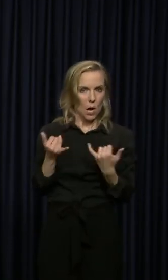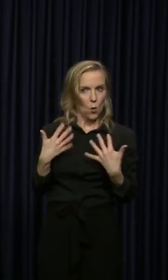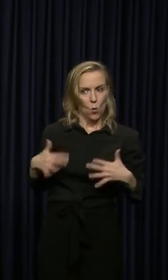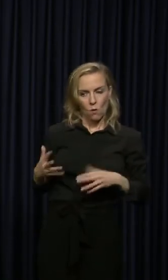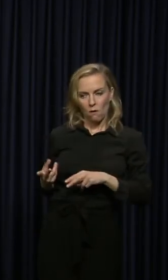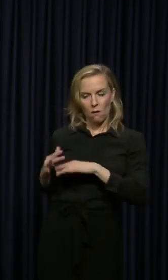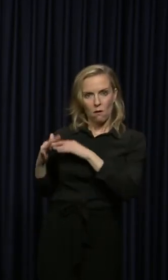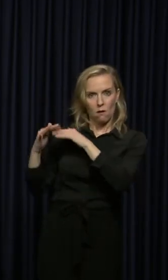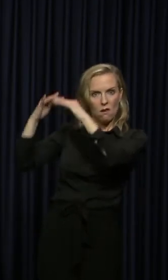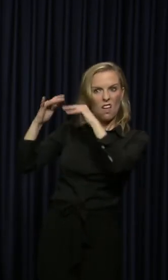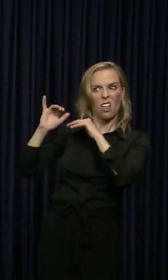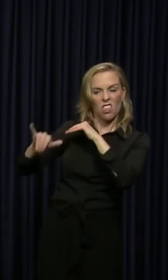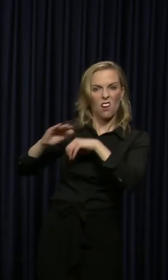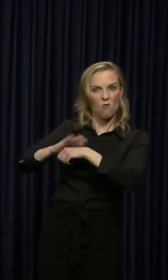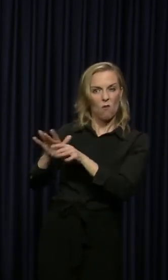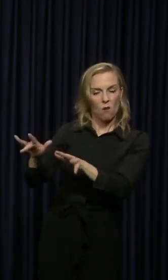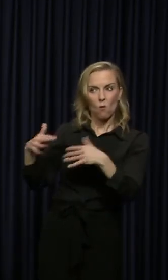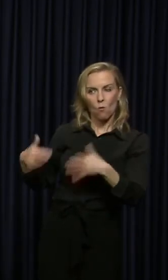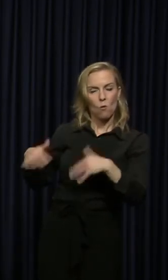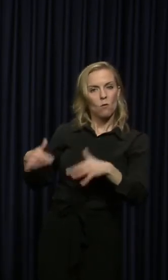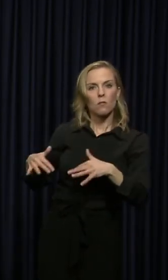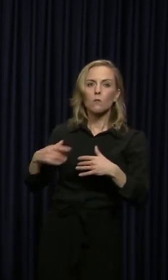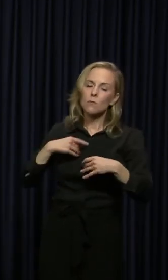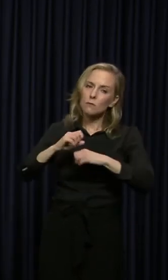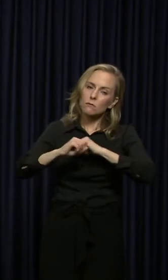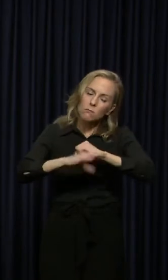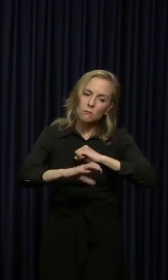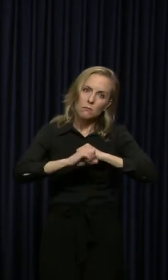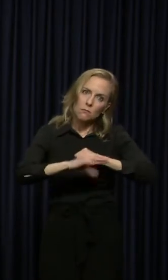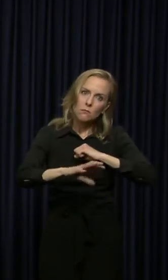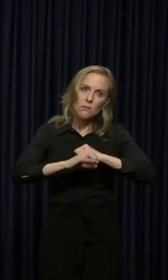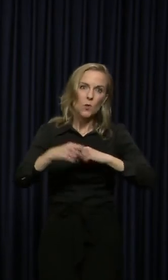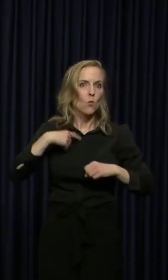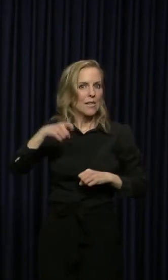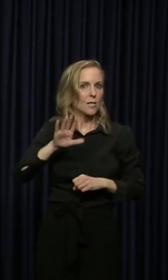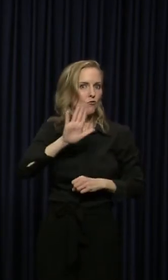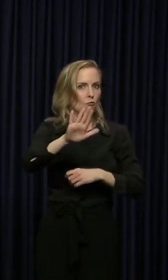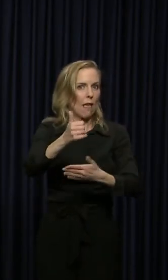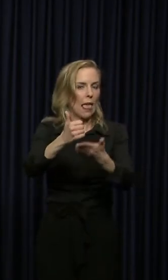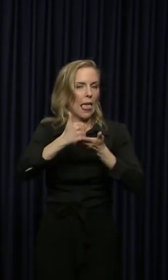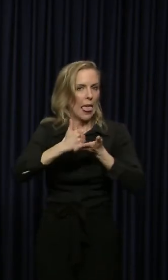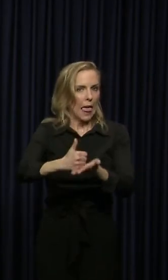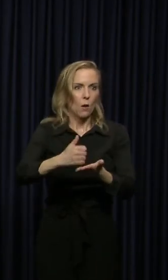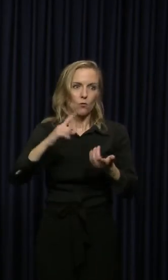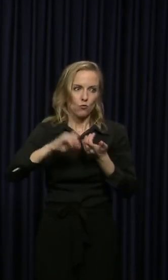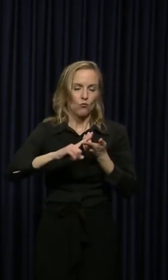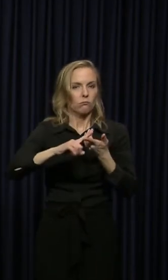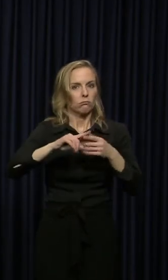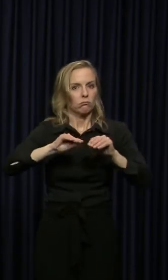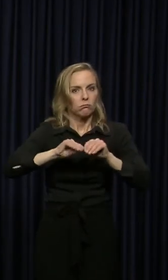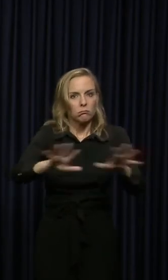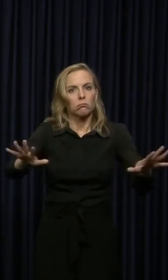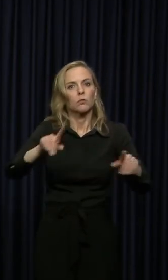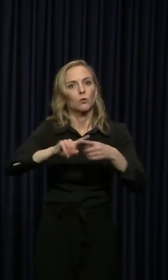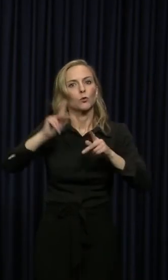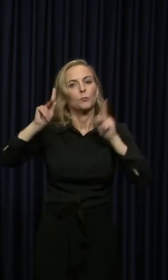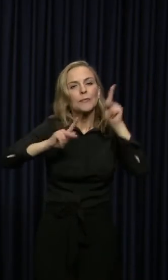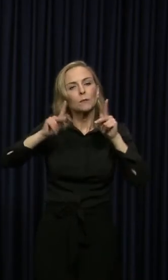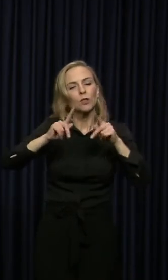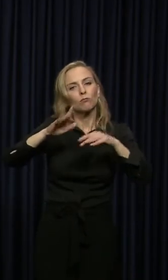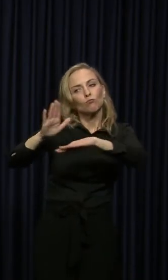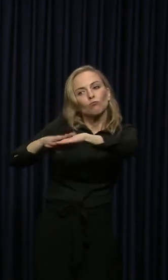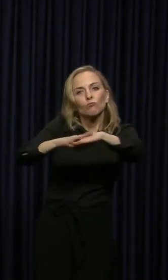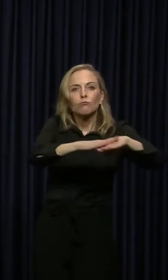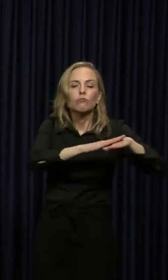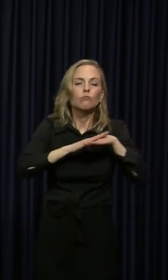crowds that are coming together in parks or other places, we need your help more now than ever. So if you can be creative,